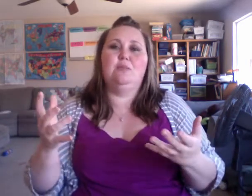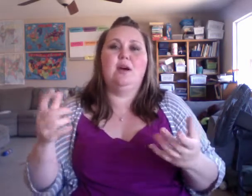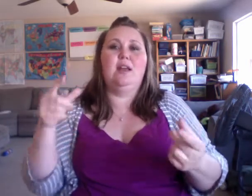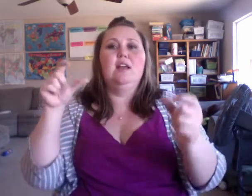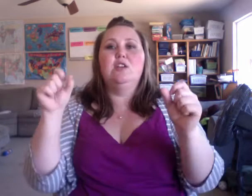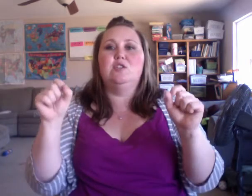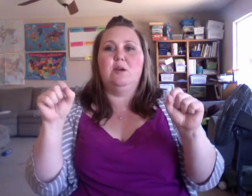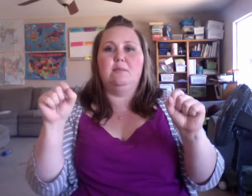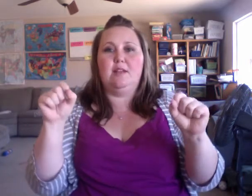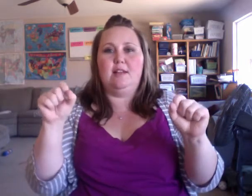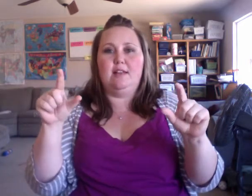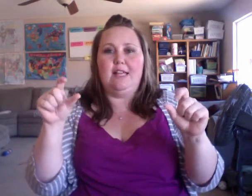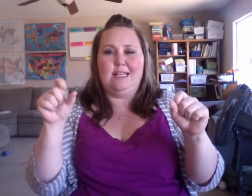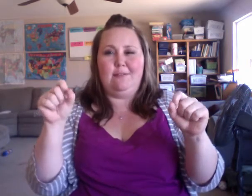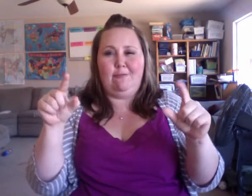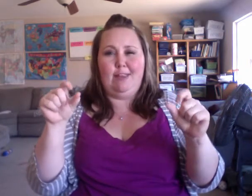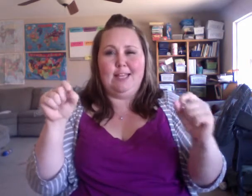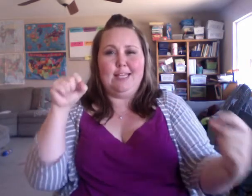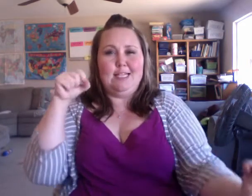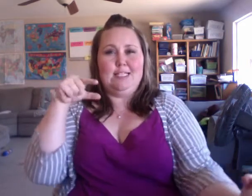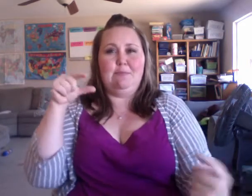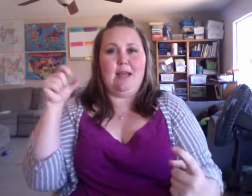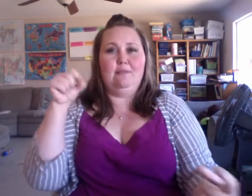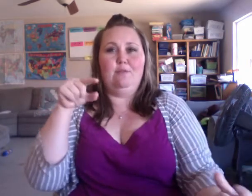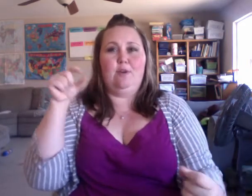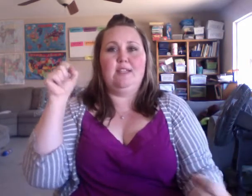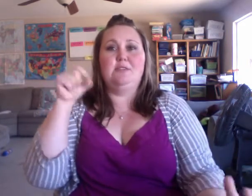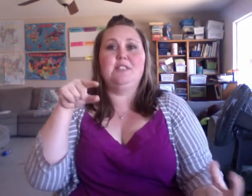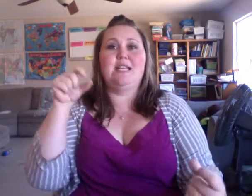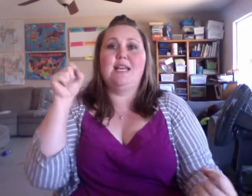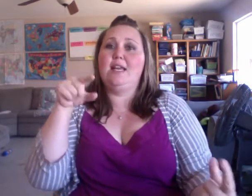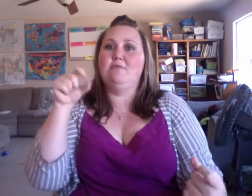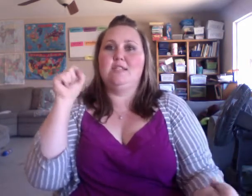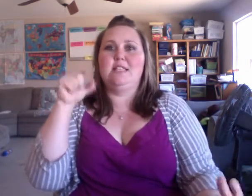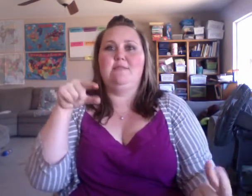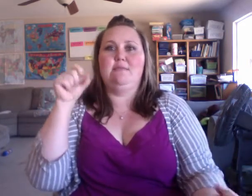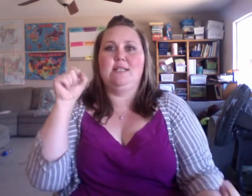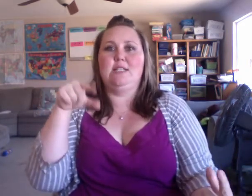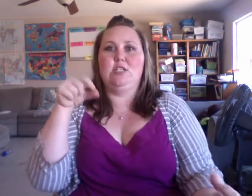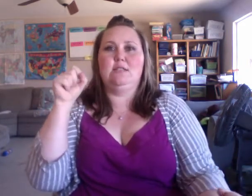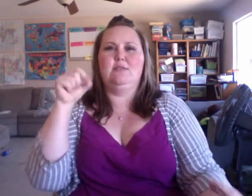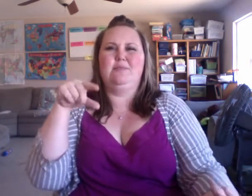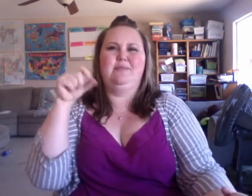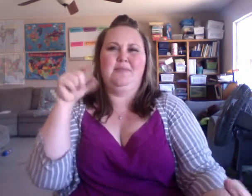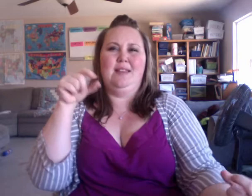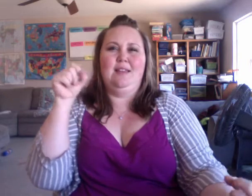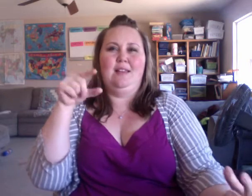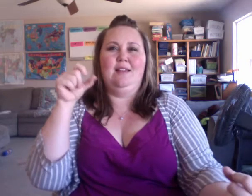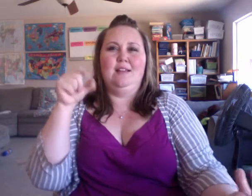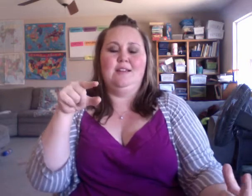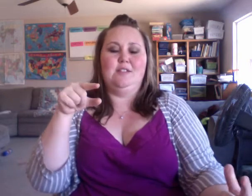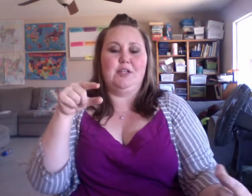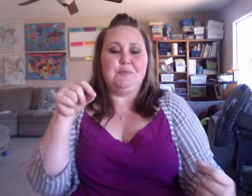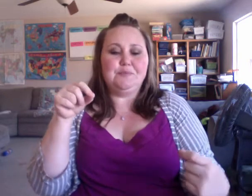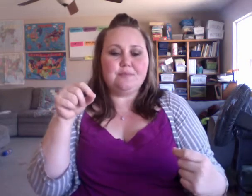your body. So I'm going to flick this back and forth. These are sending and receiving messages. So